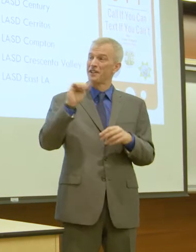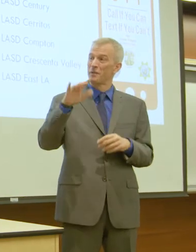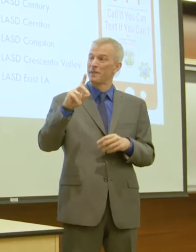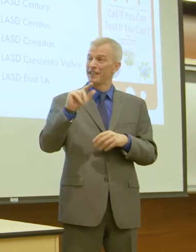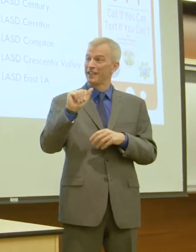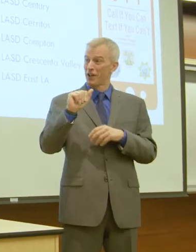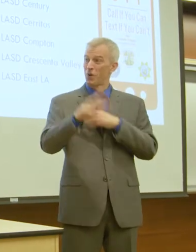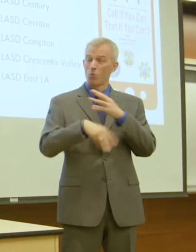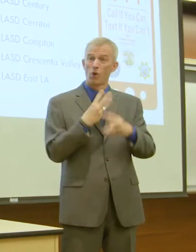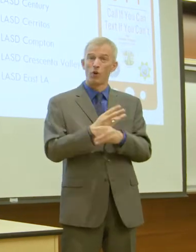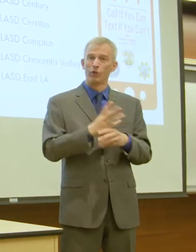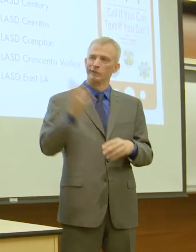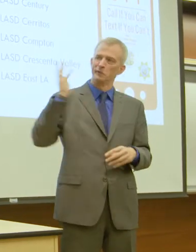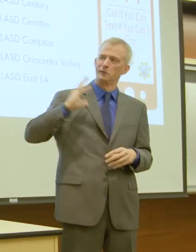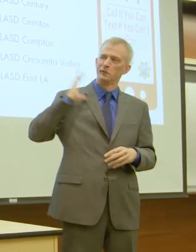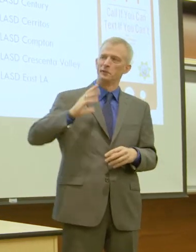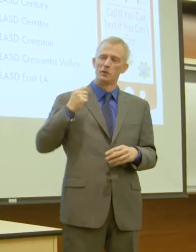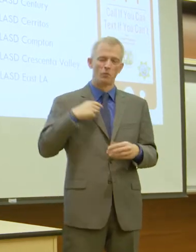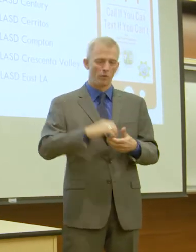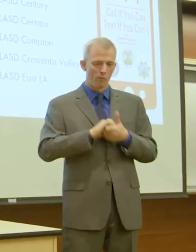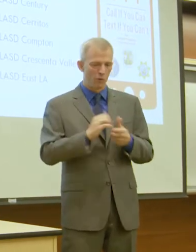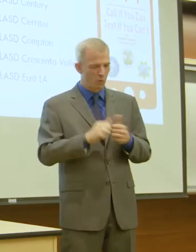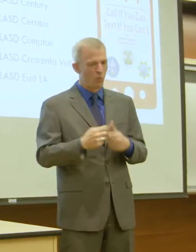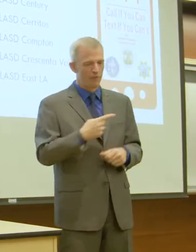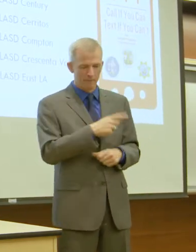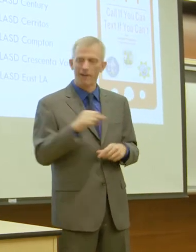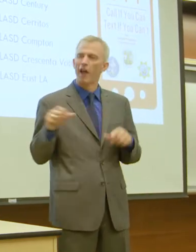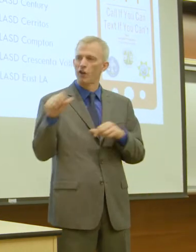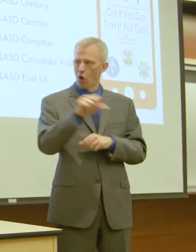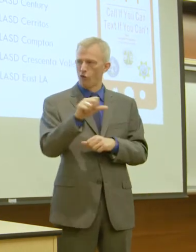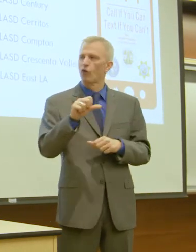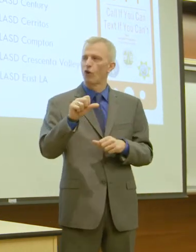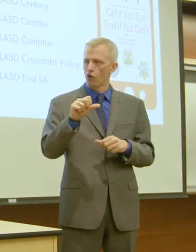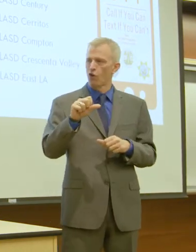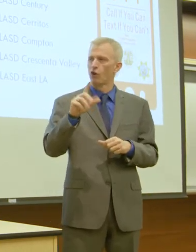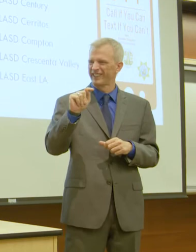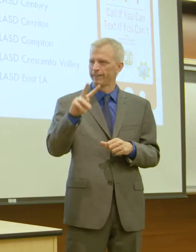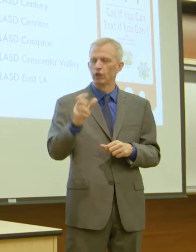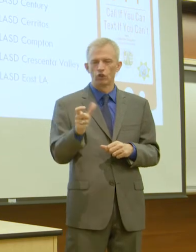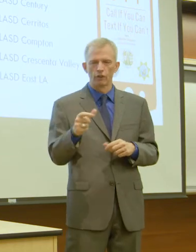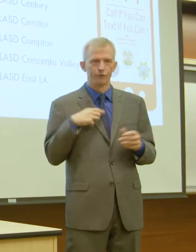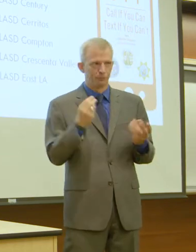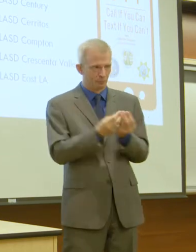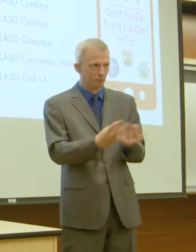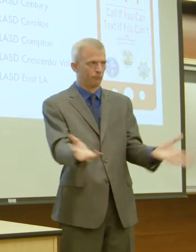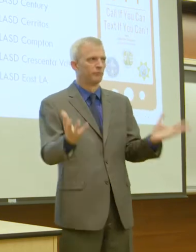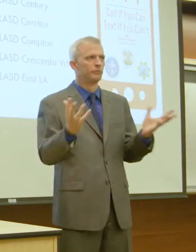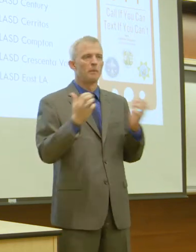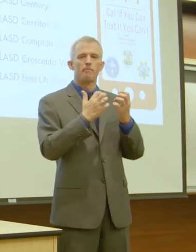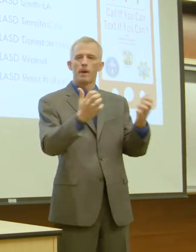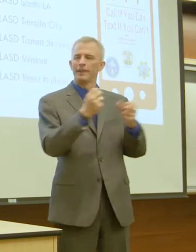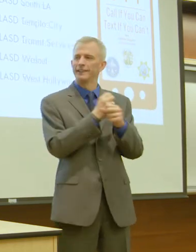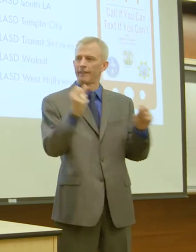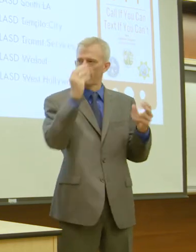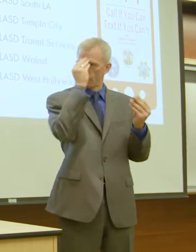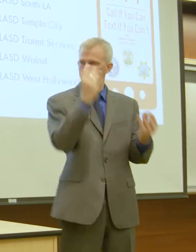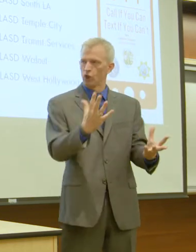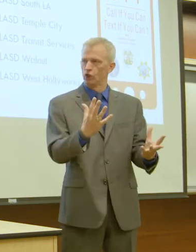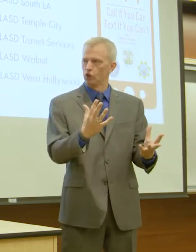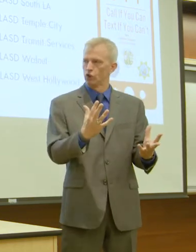back then, of course, we partnered with him and other media outlets to disseminate public safety information and